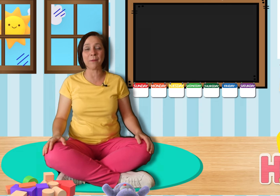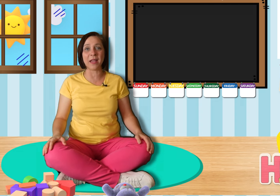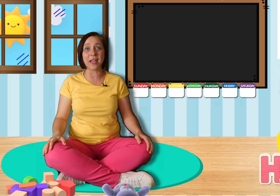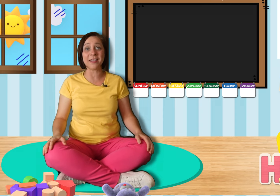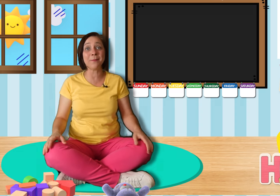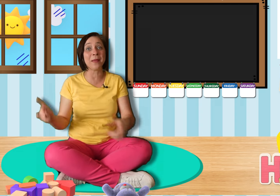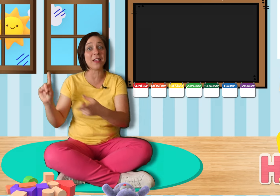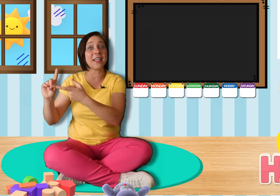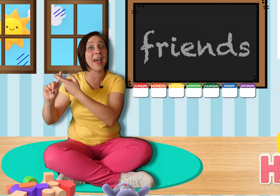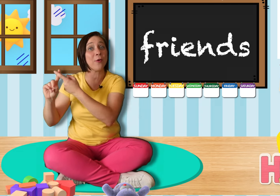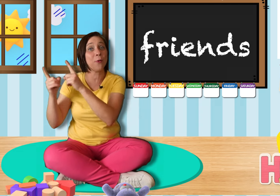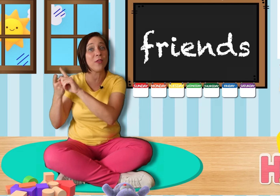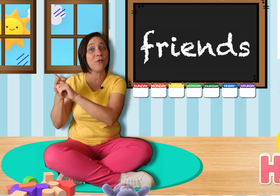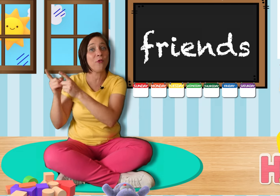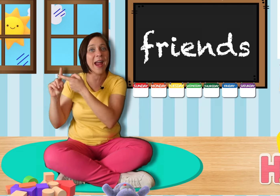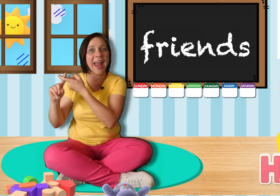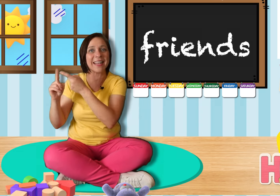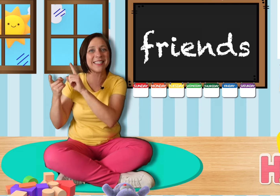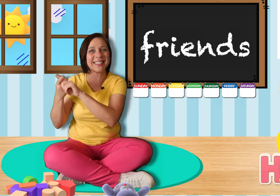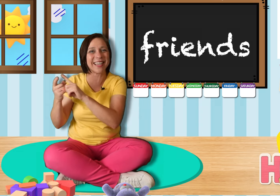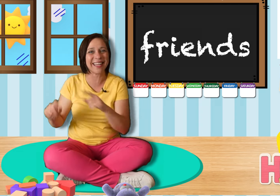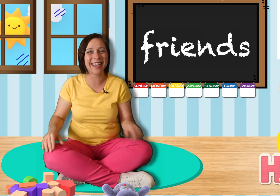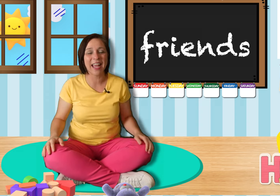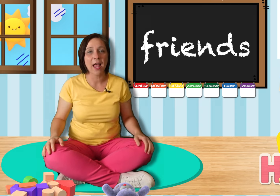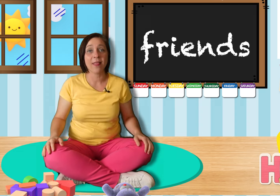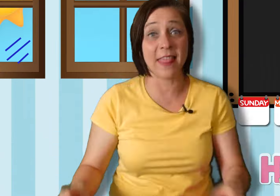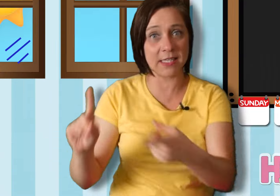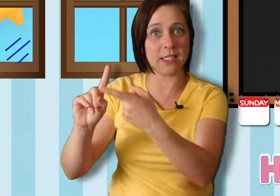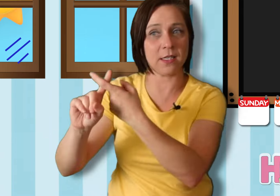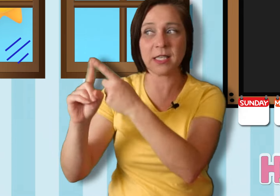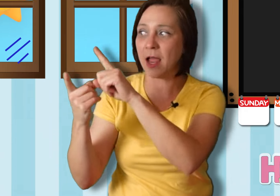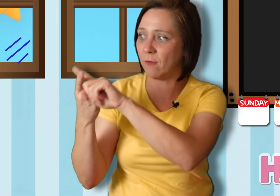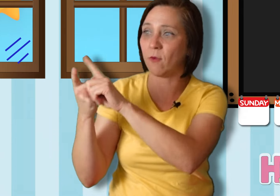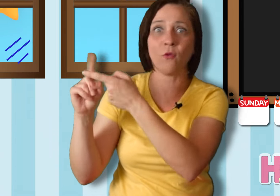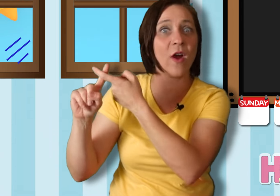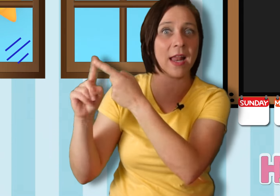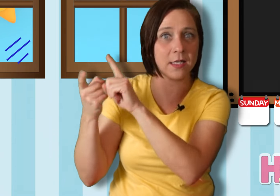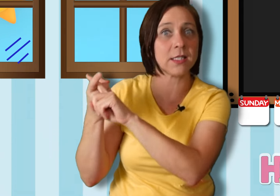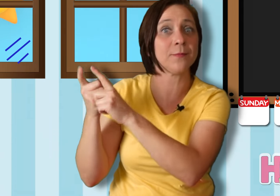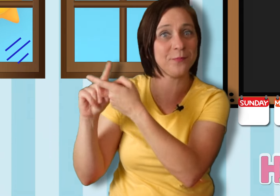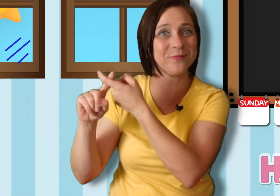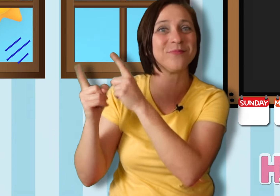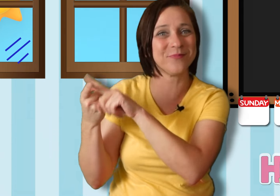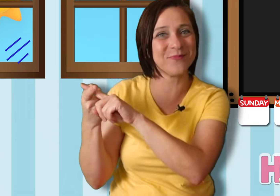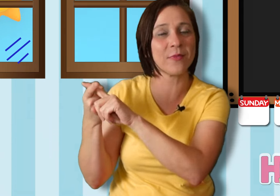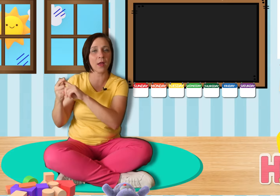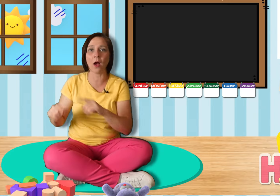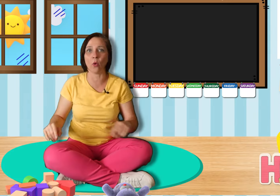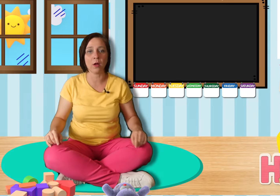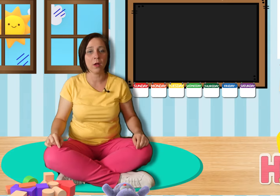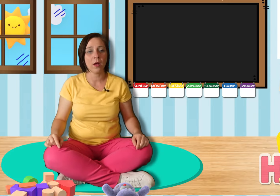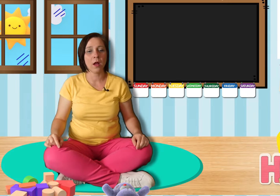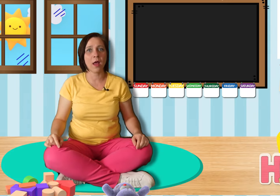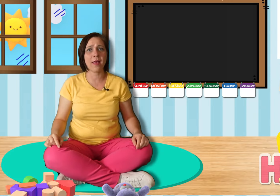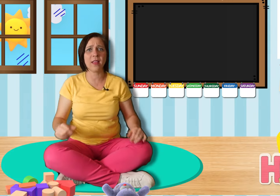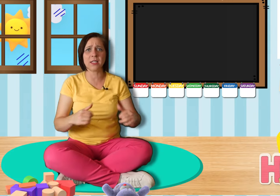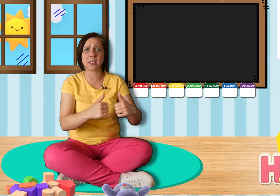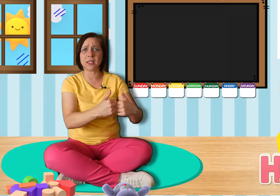be to be together with friends. This is the sign for friends. Oh, and this is the